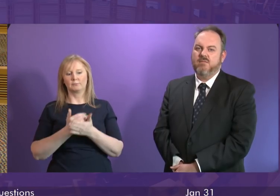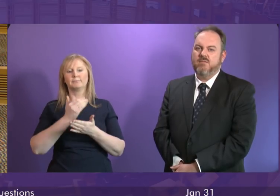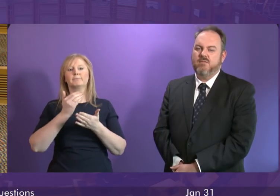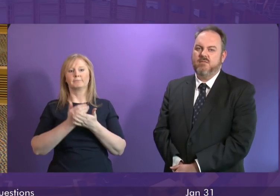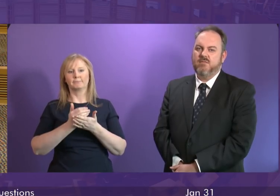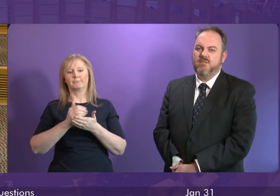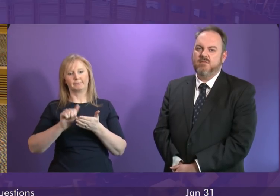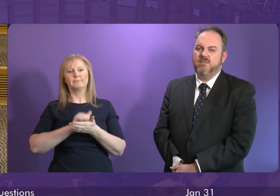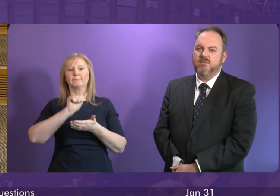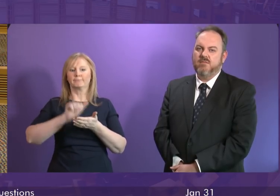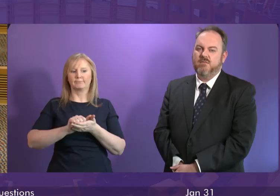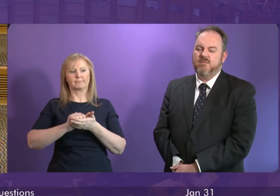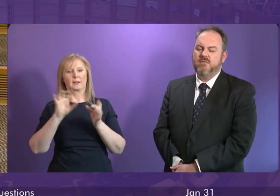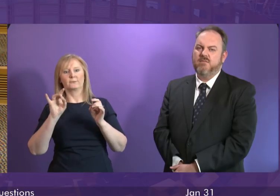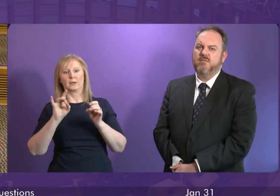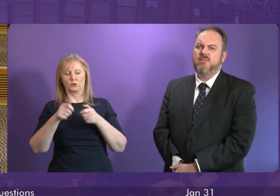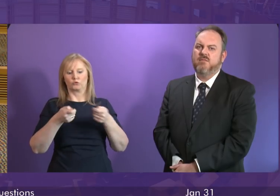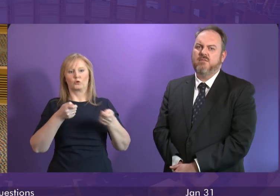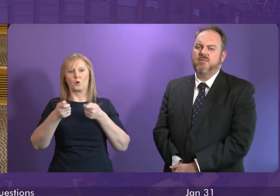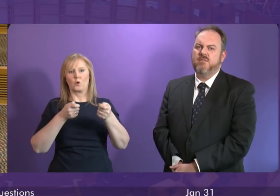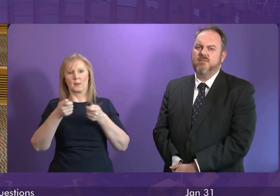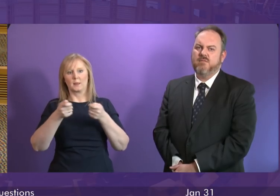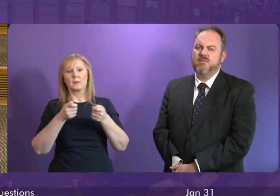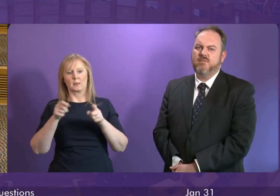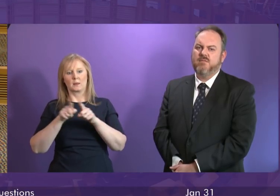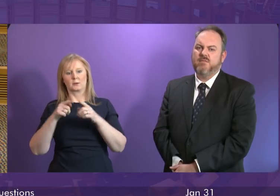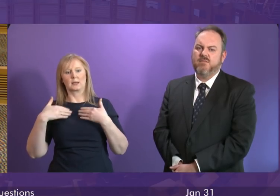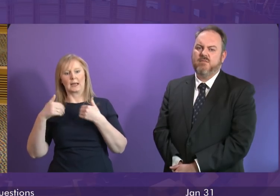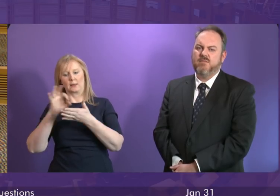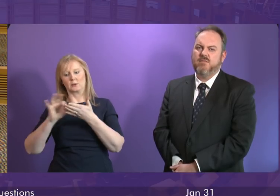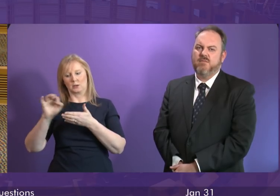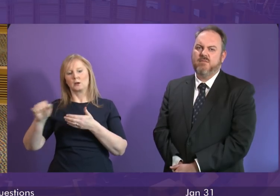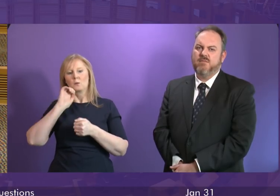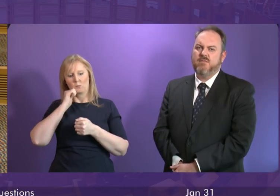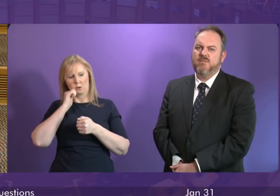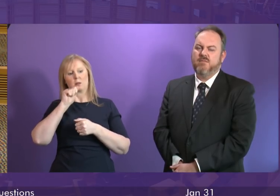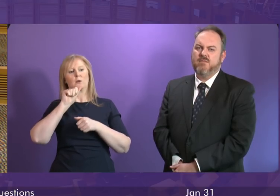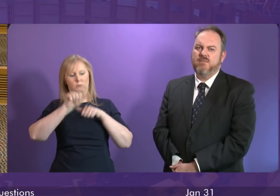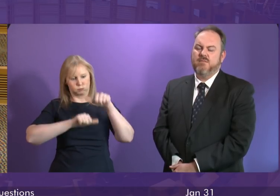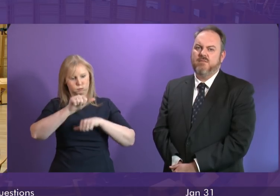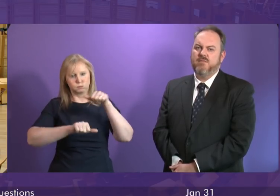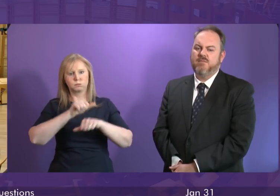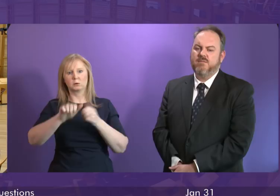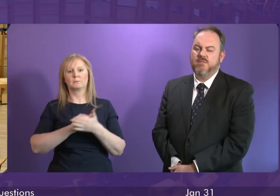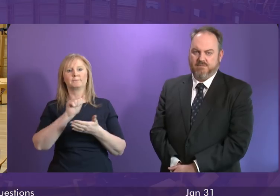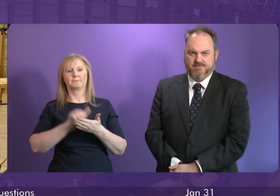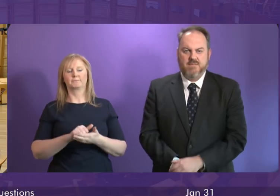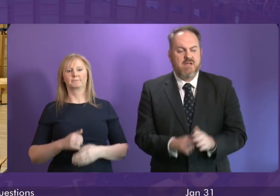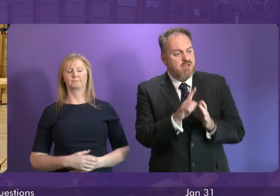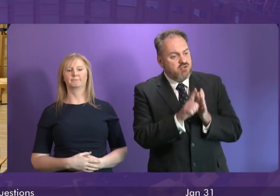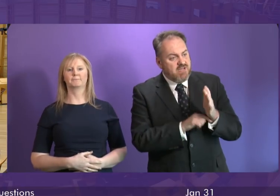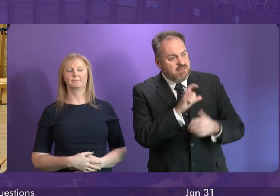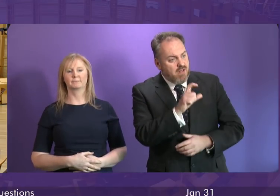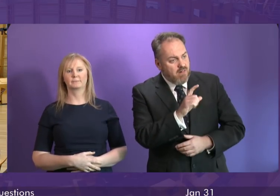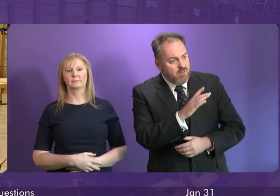control procedures are in place and the Health Secretary and her officials are taking all appropriate steps to ensure that that is the case. Dax and Carla.